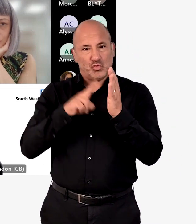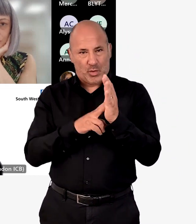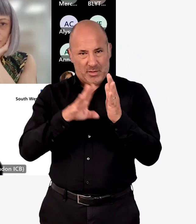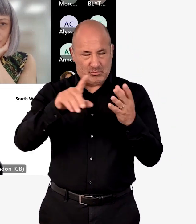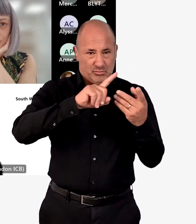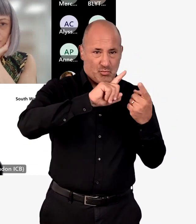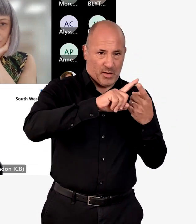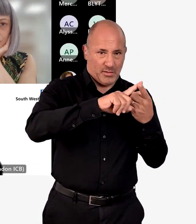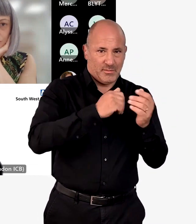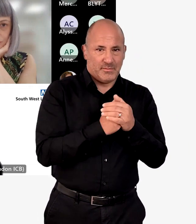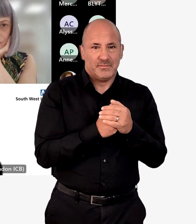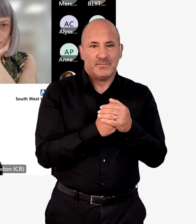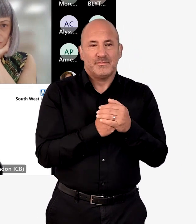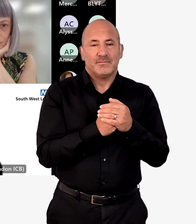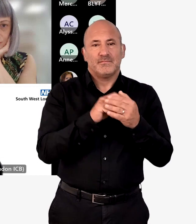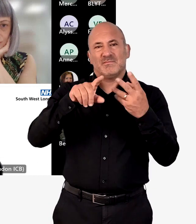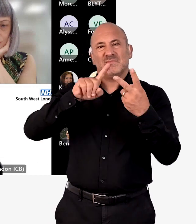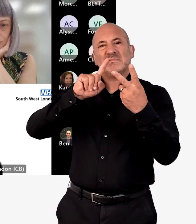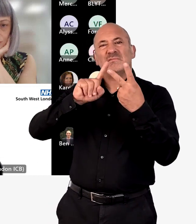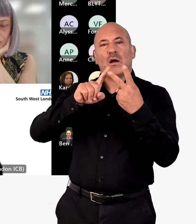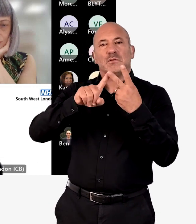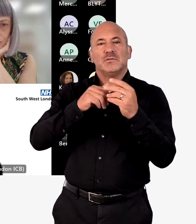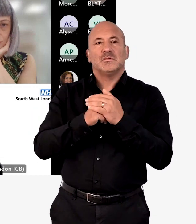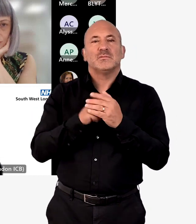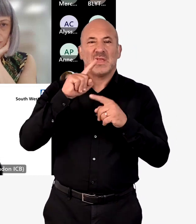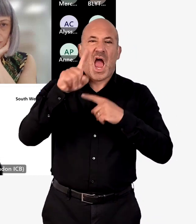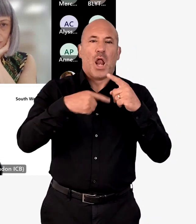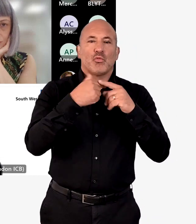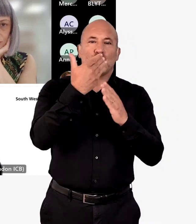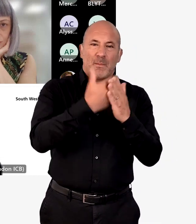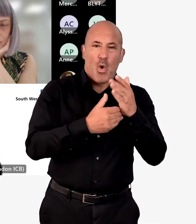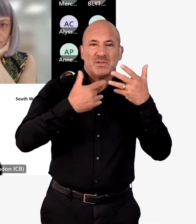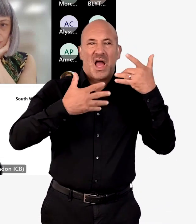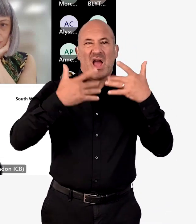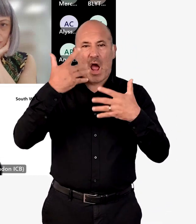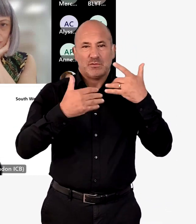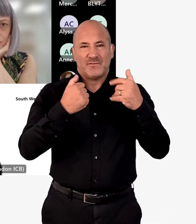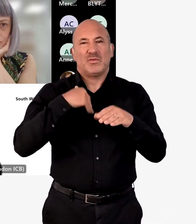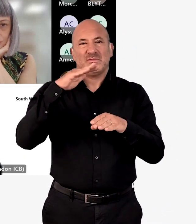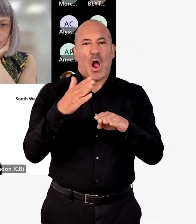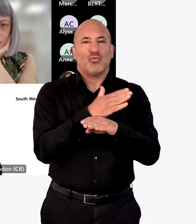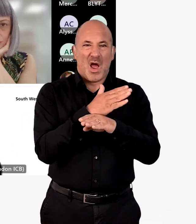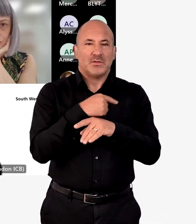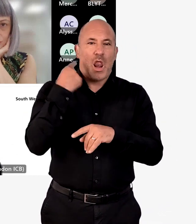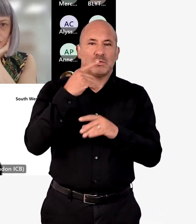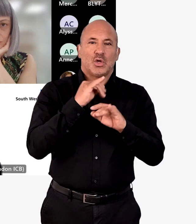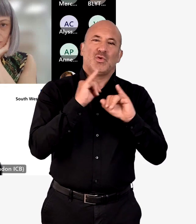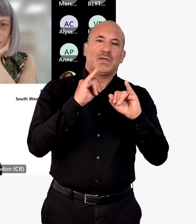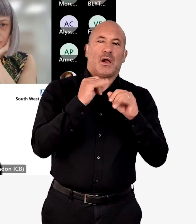which covers the period from 1st of April to 30th of June. The second item was the final draft